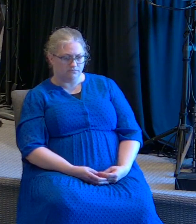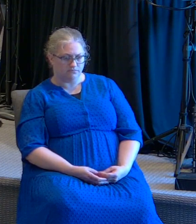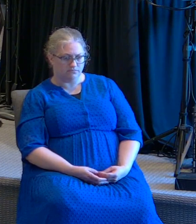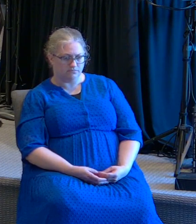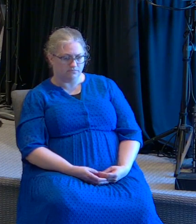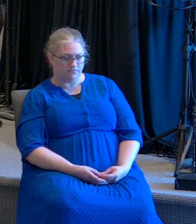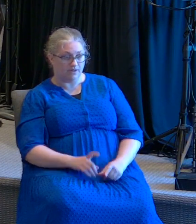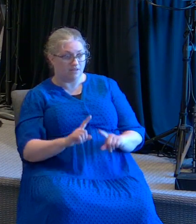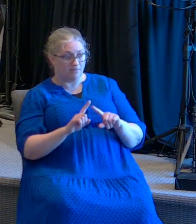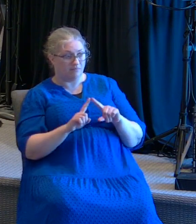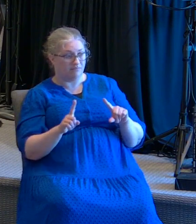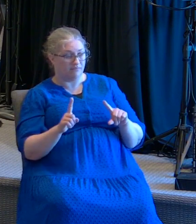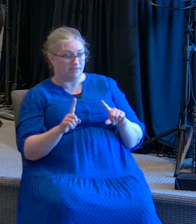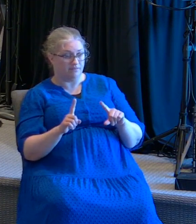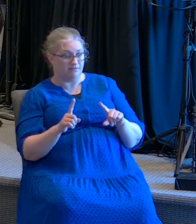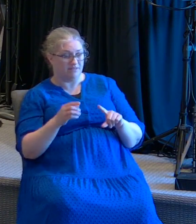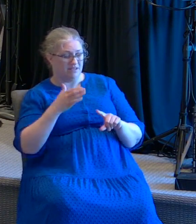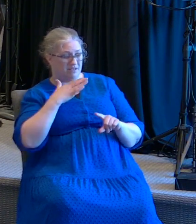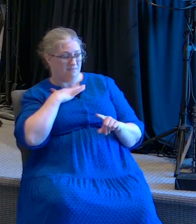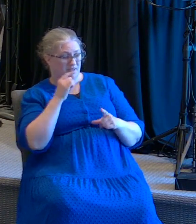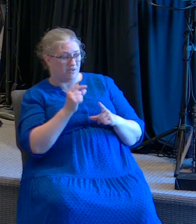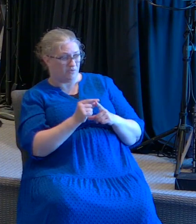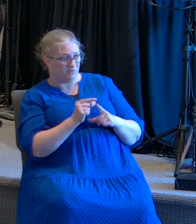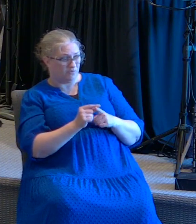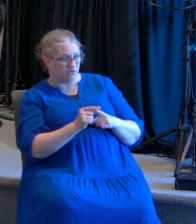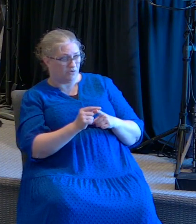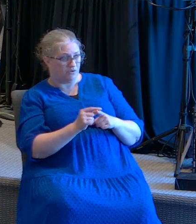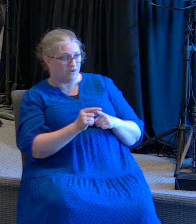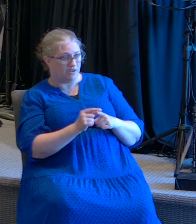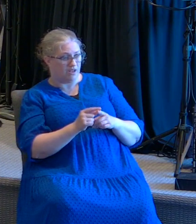but my word cries out for innocent blood